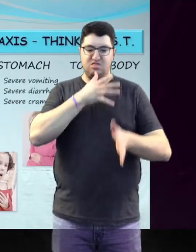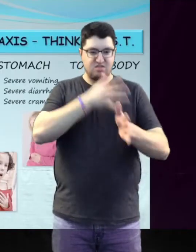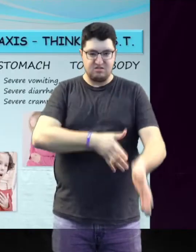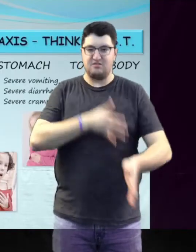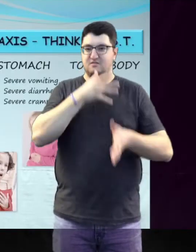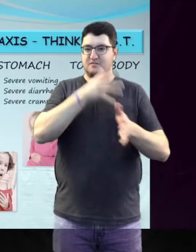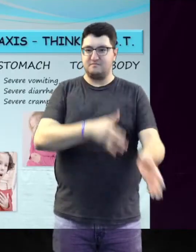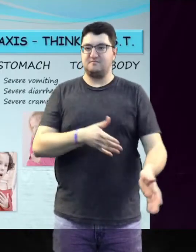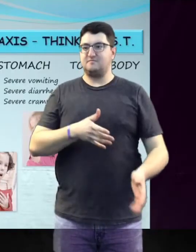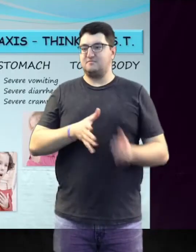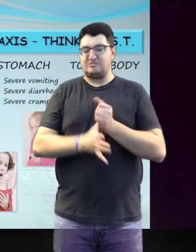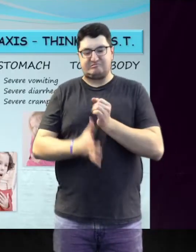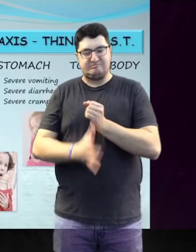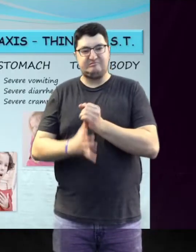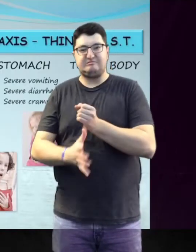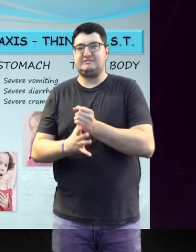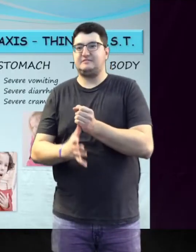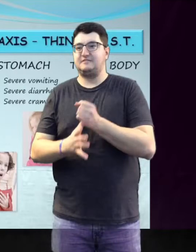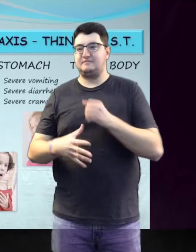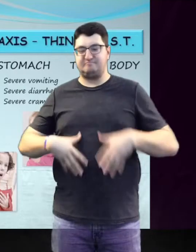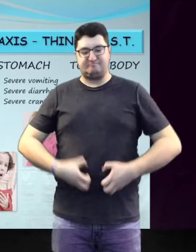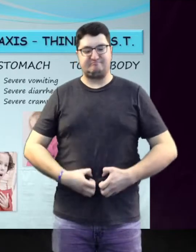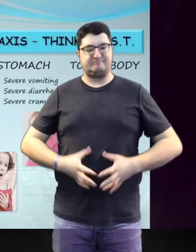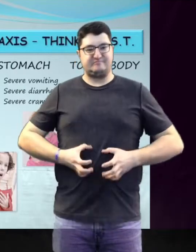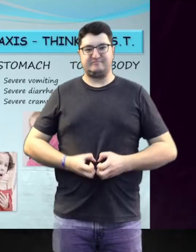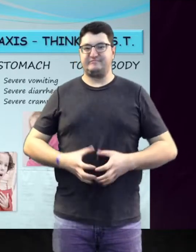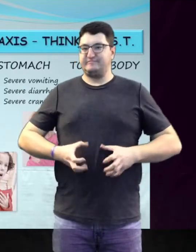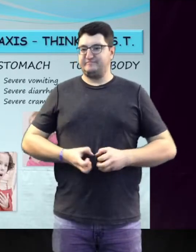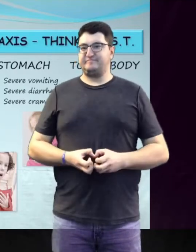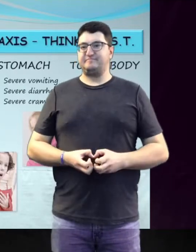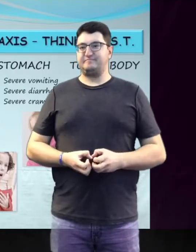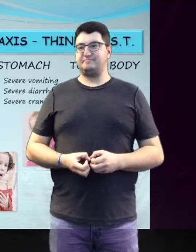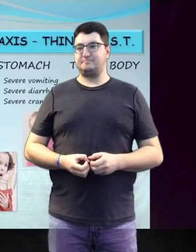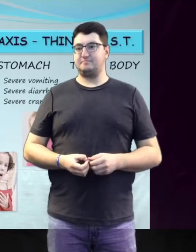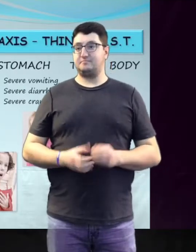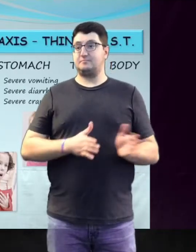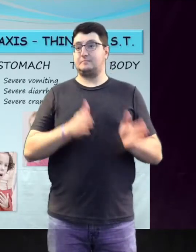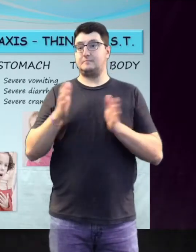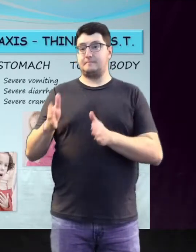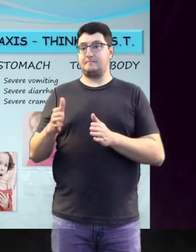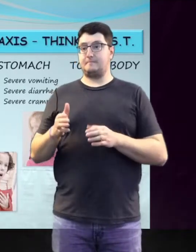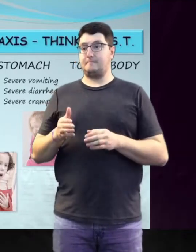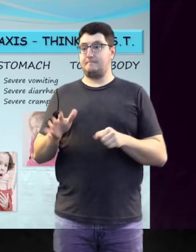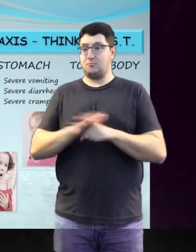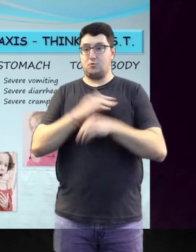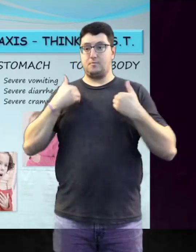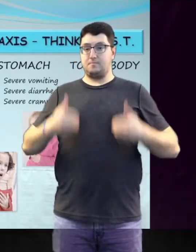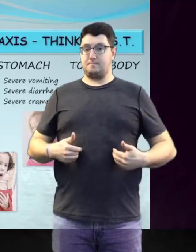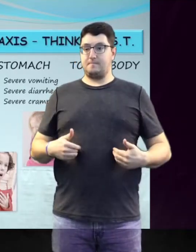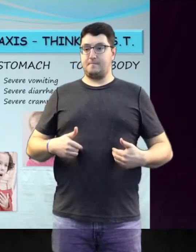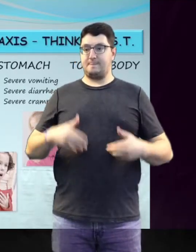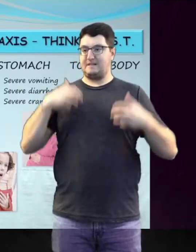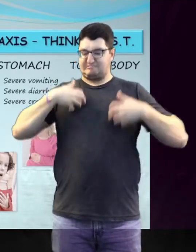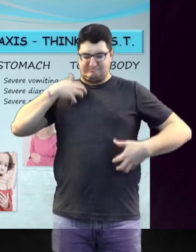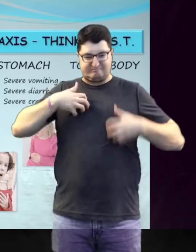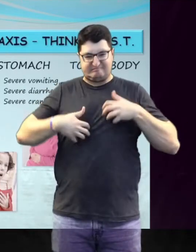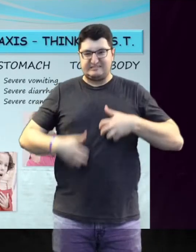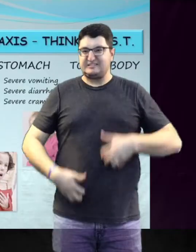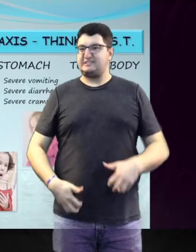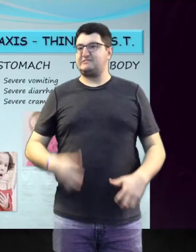severe vomiting, diarrhea, and cramps. Signs that might involve the total body are hives